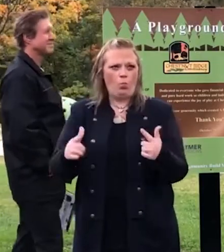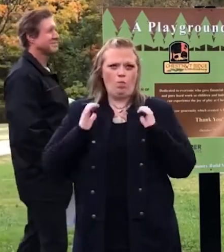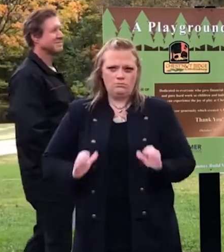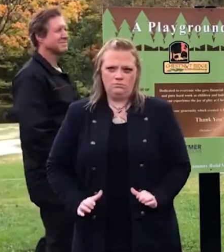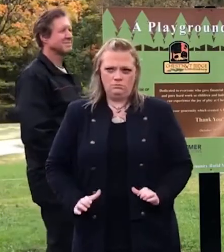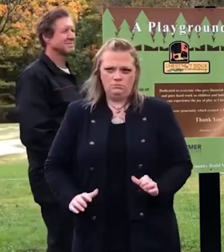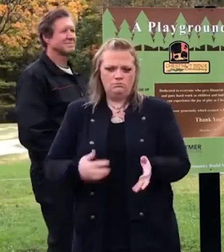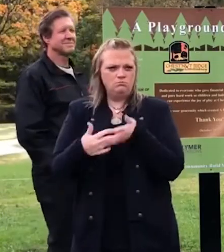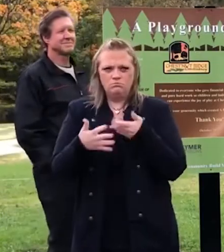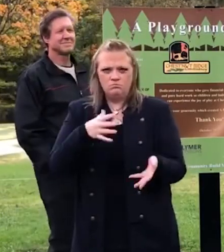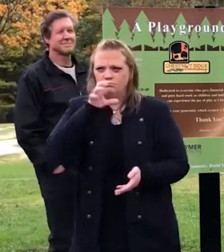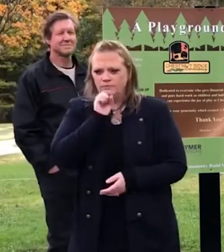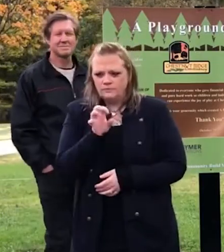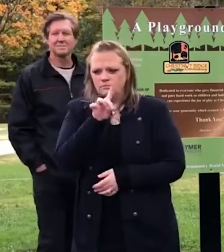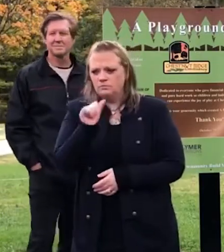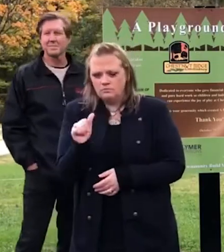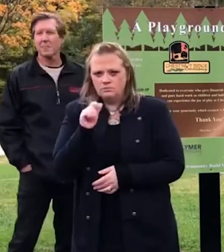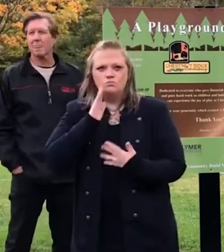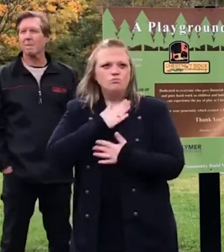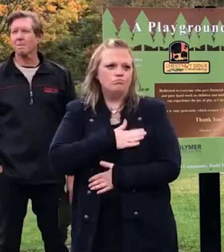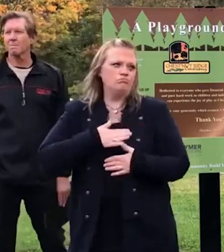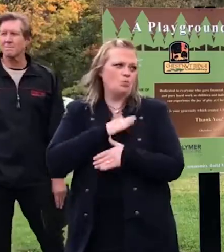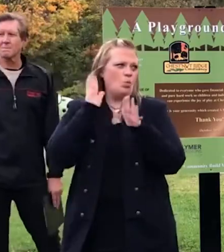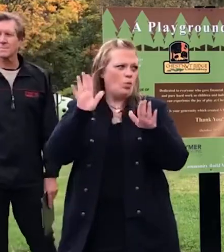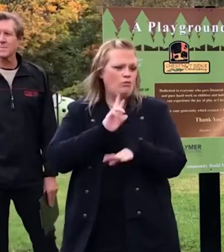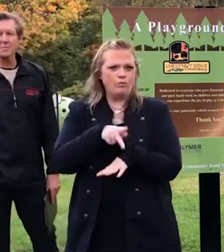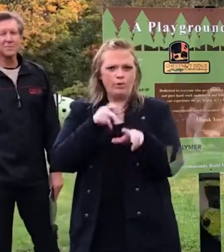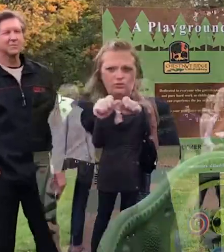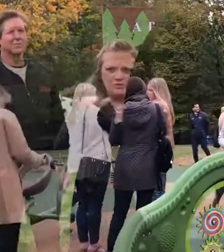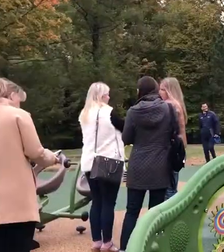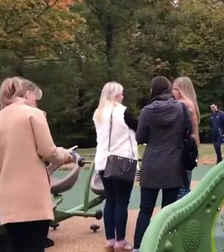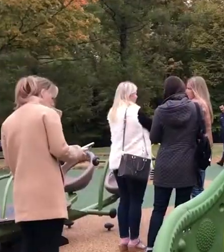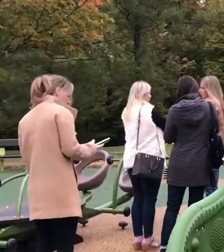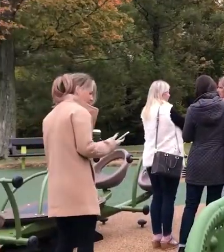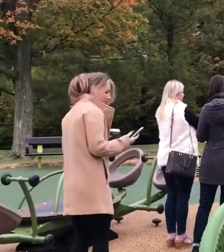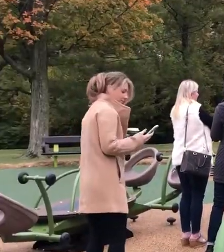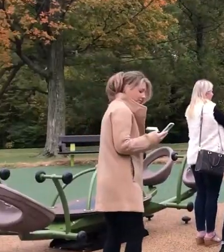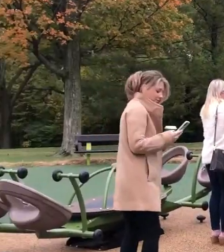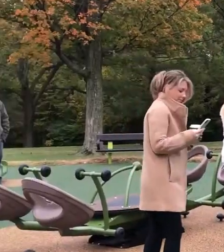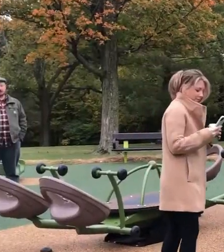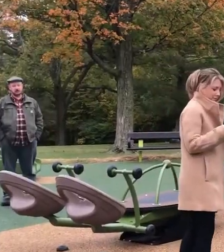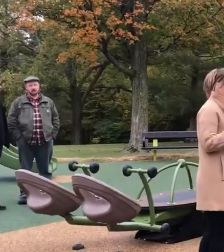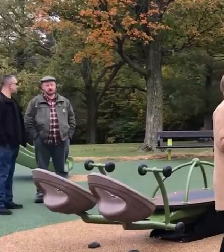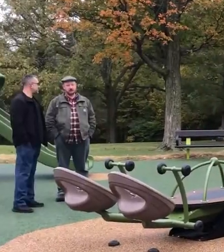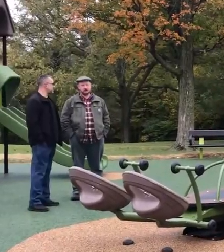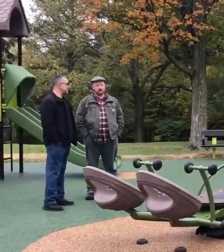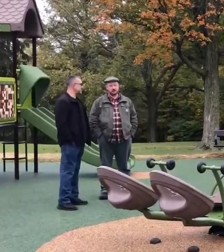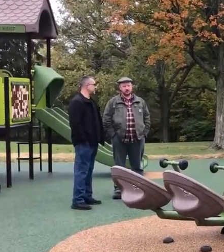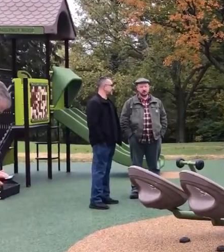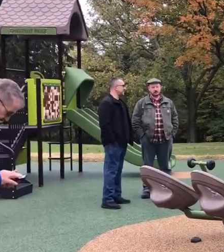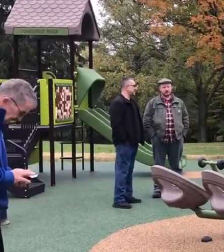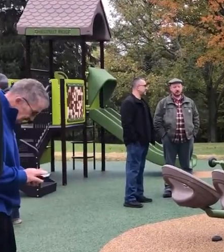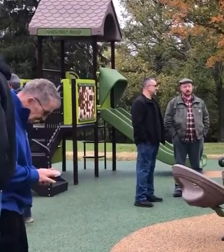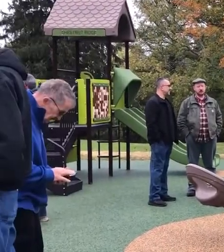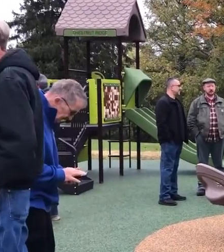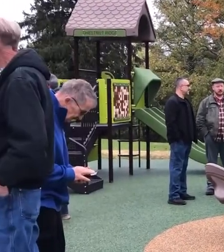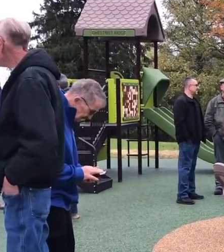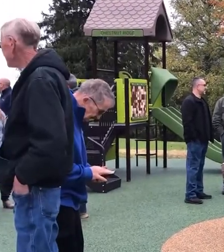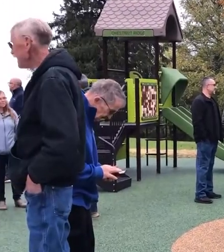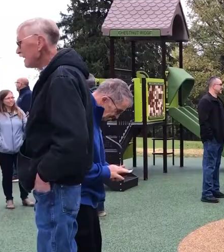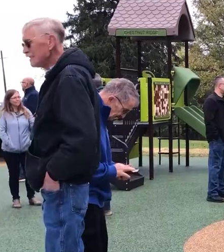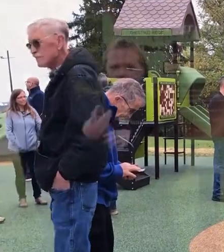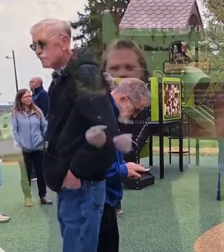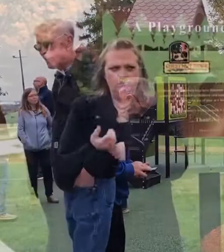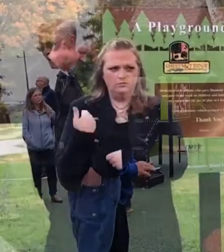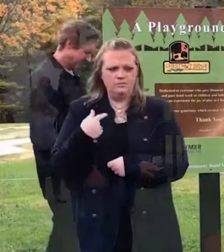regardless of their age and disabilities, to enjoy our wonderful park system. And when the Chestnut Ridge Conservancy came to us a number of years ago and